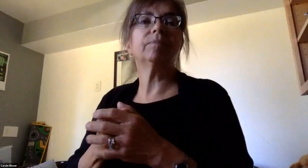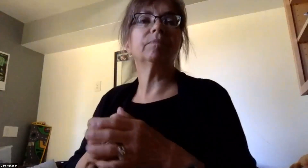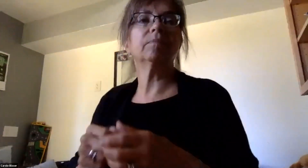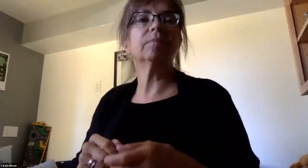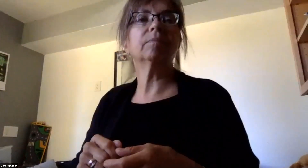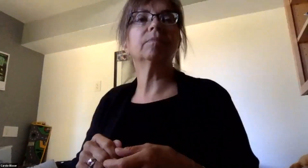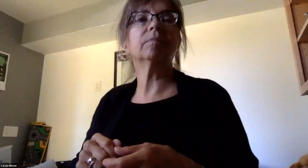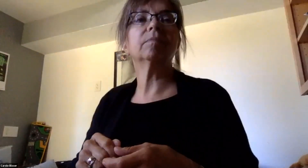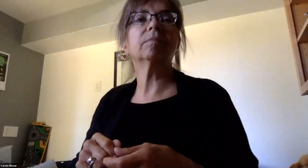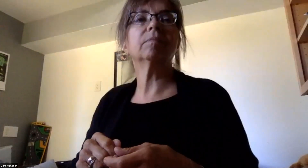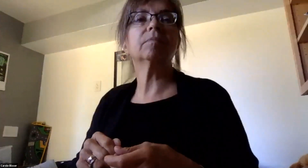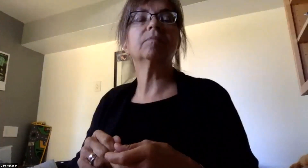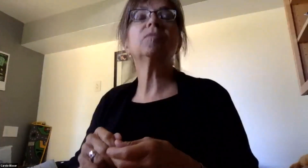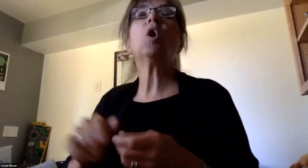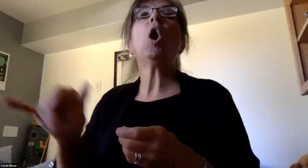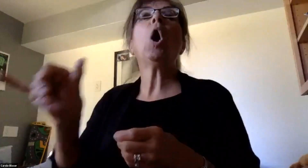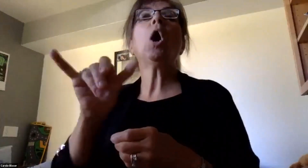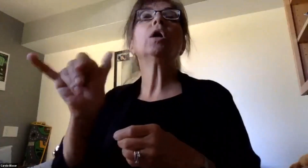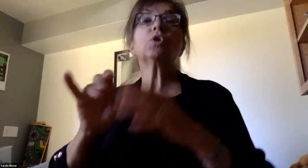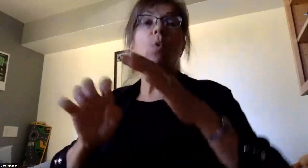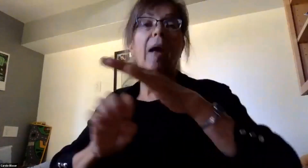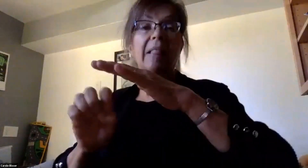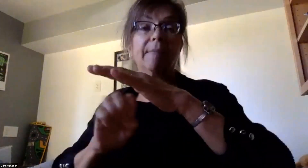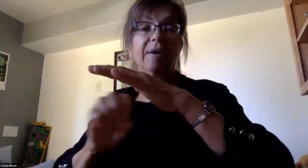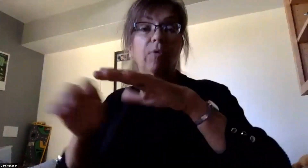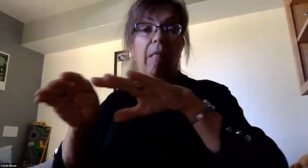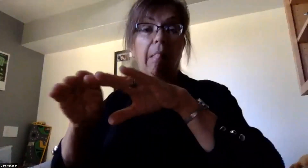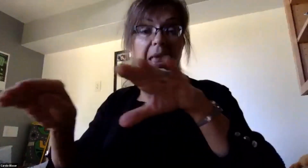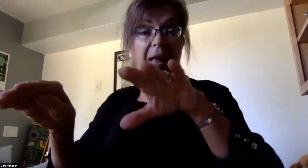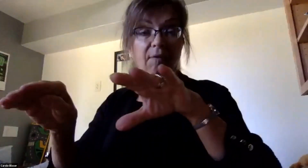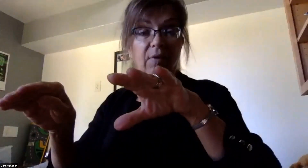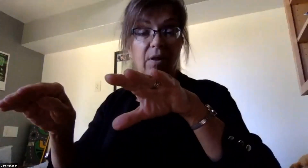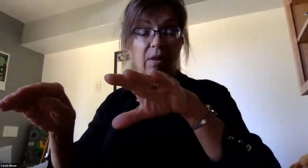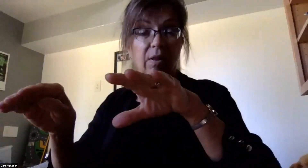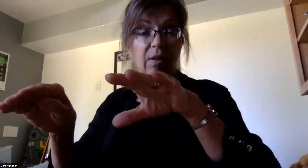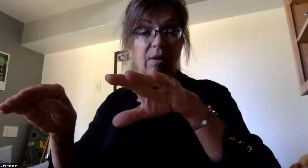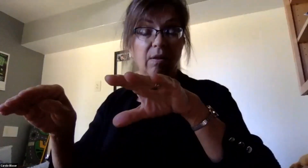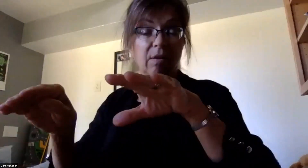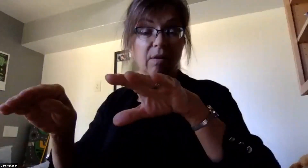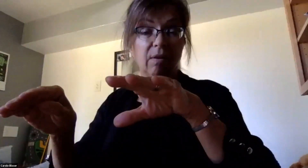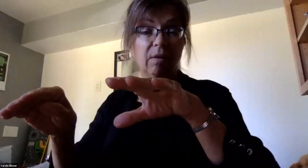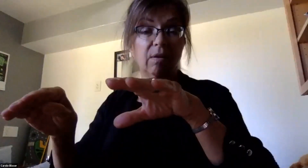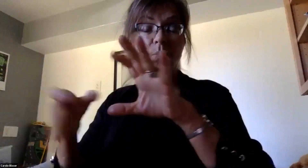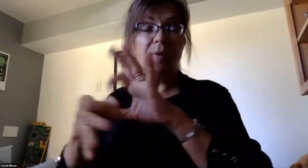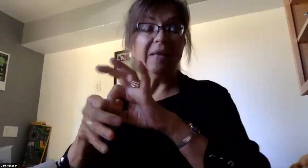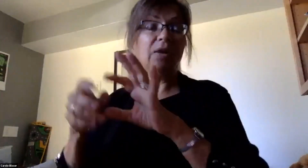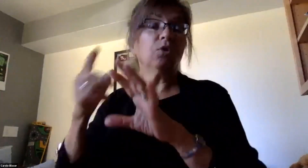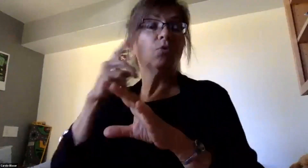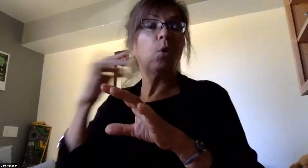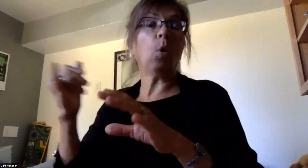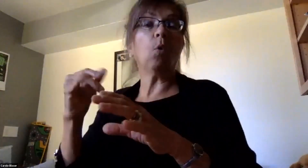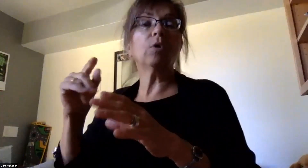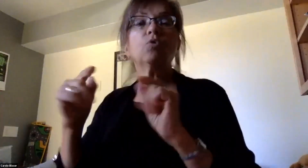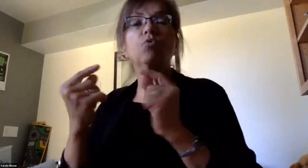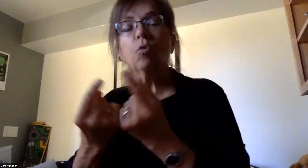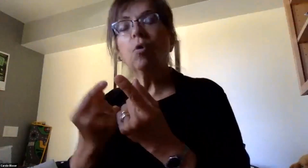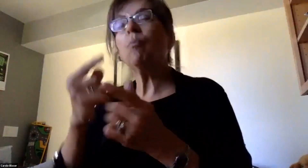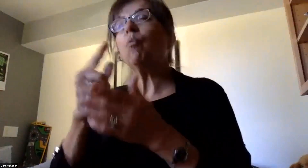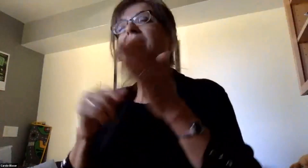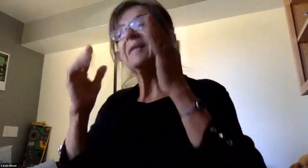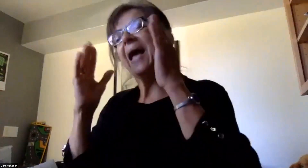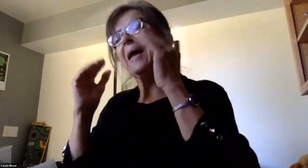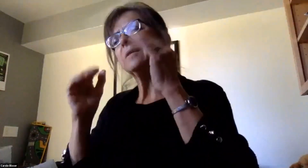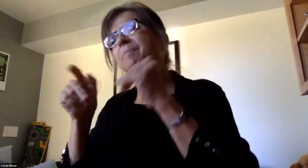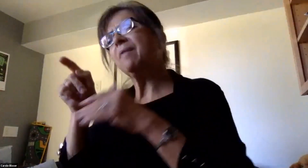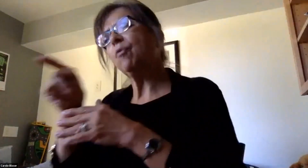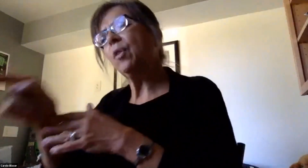And also at the elementary level, a question was posed about the goal group. What will be the expectations for those students since they